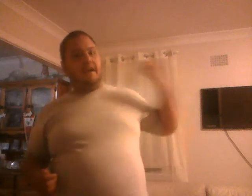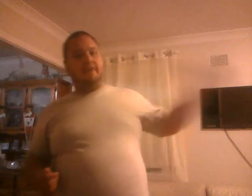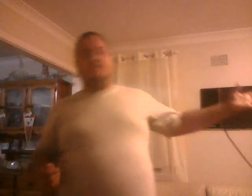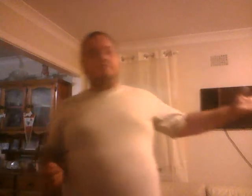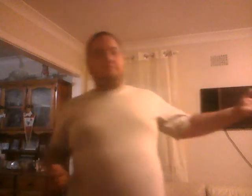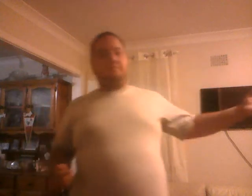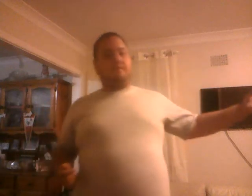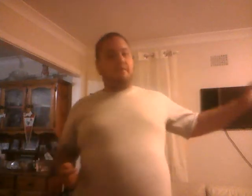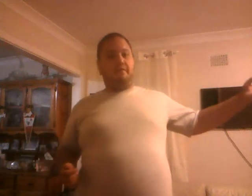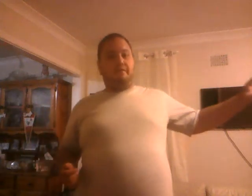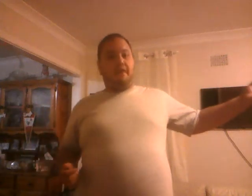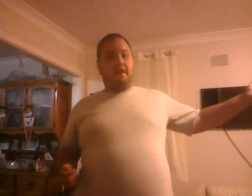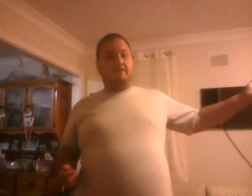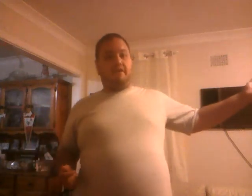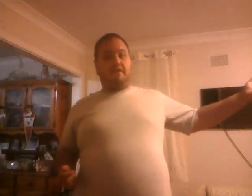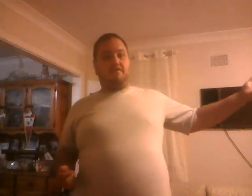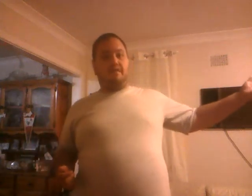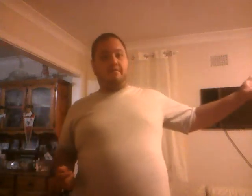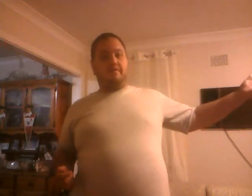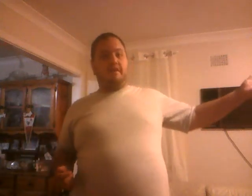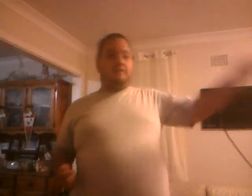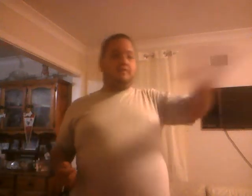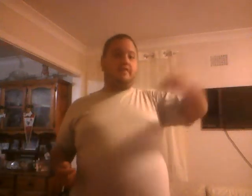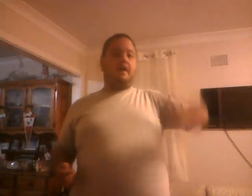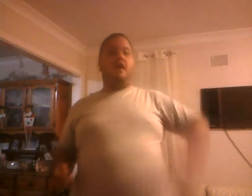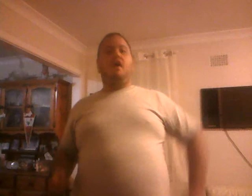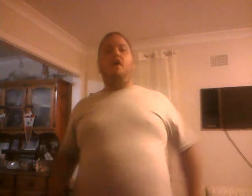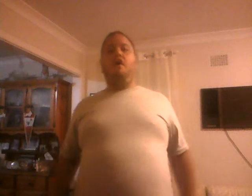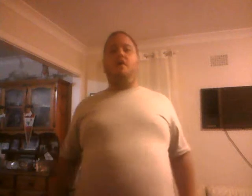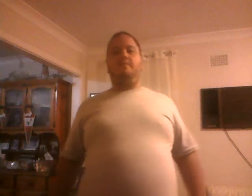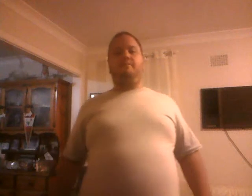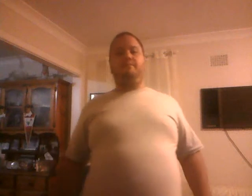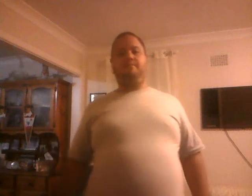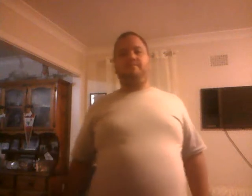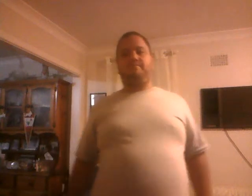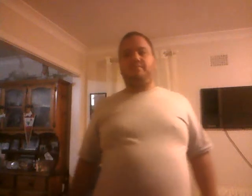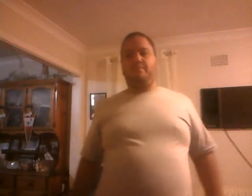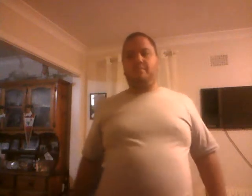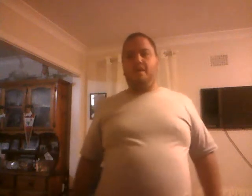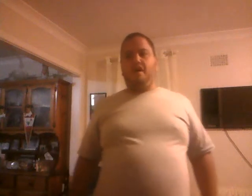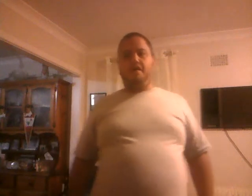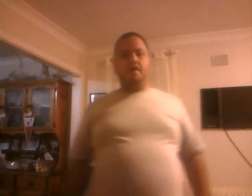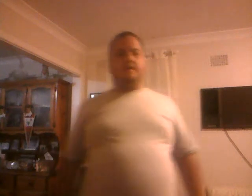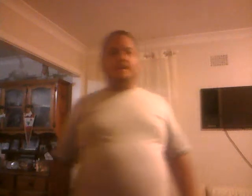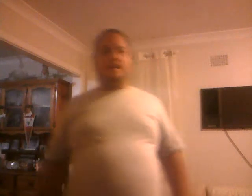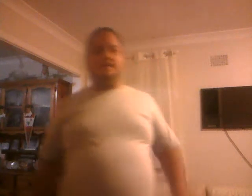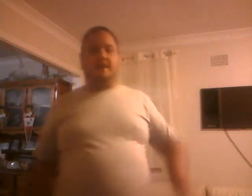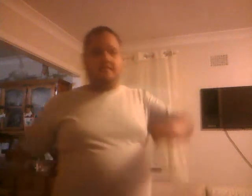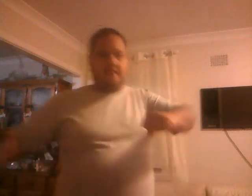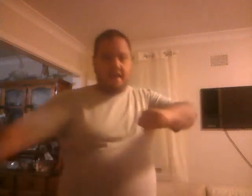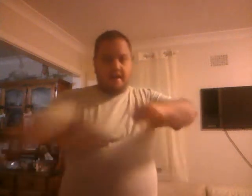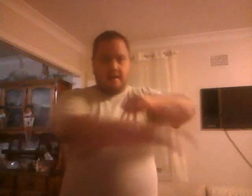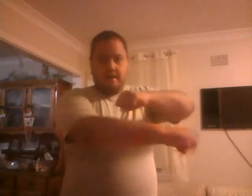left, some far left extremists, and they would say, oh, you're a neo-Nazi and,